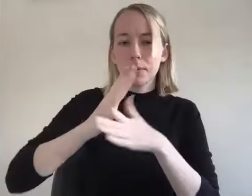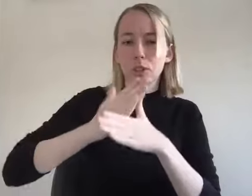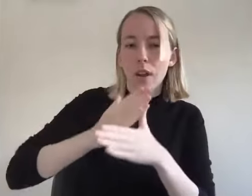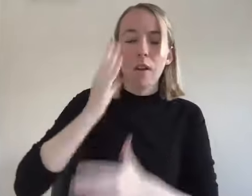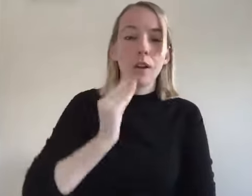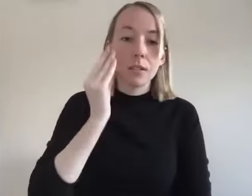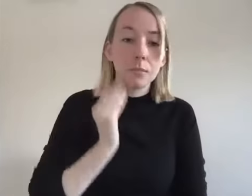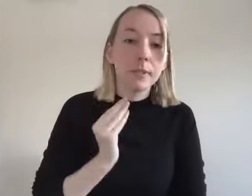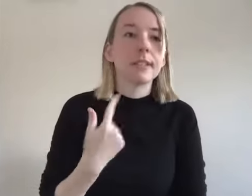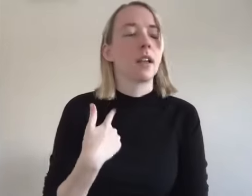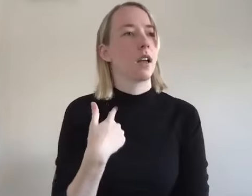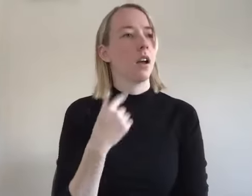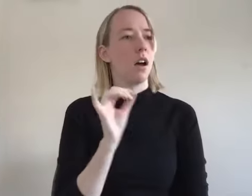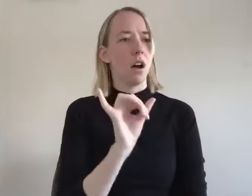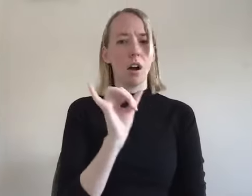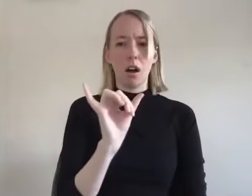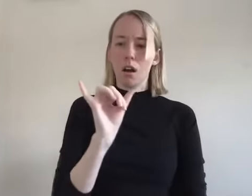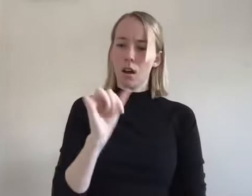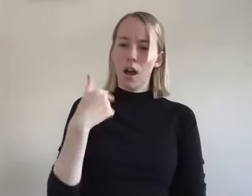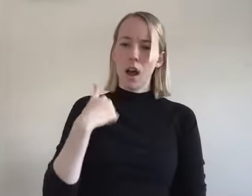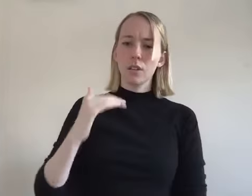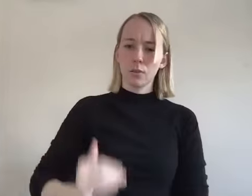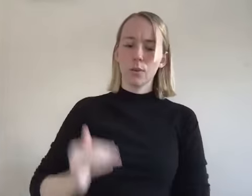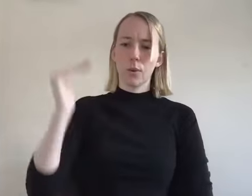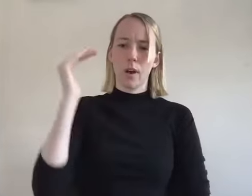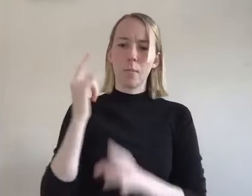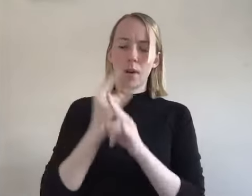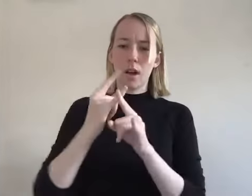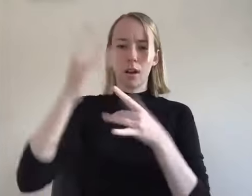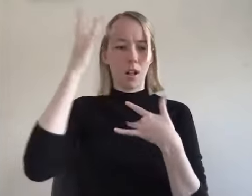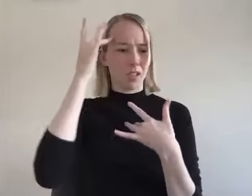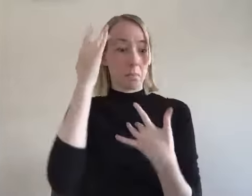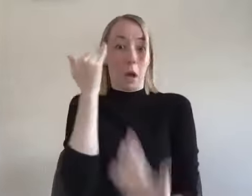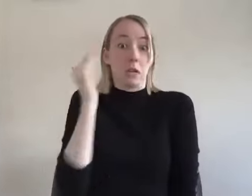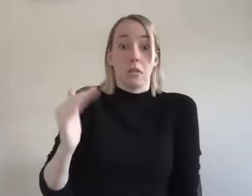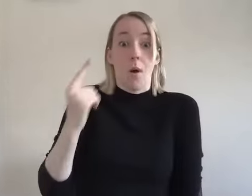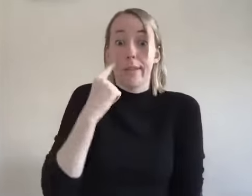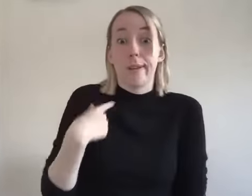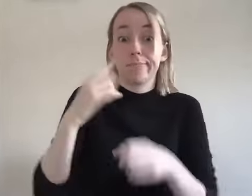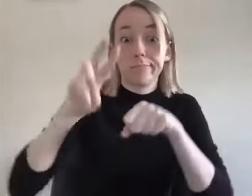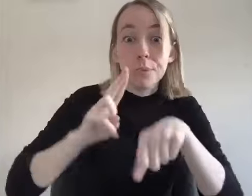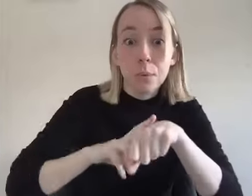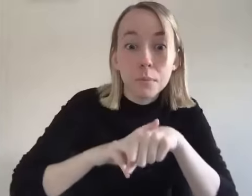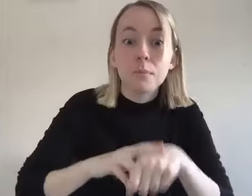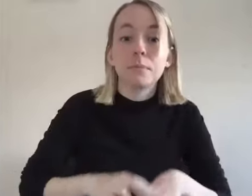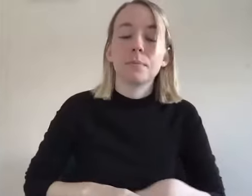experiences i realized that i uh grew up in alcoholism and i i didn't even really know it i just thought it was normal